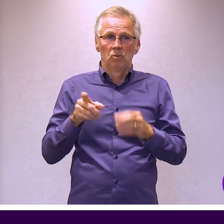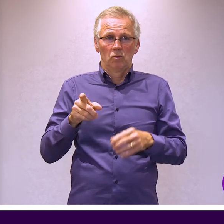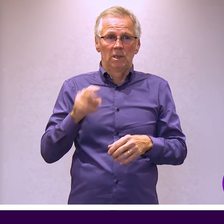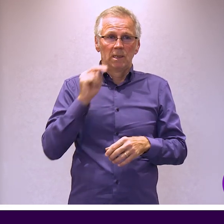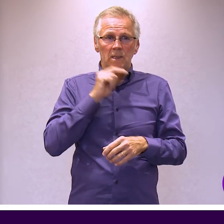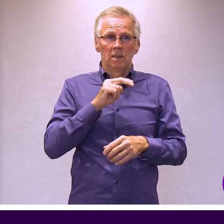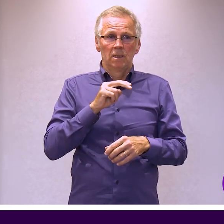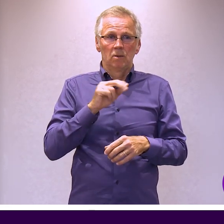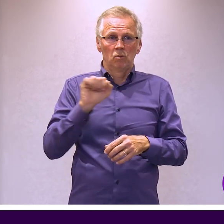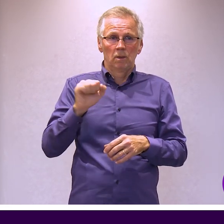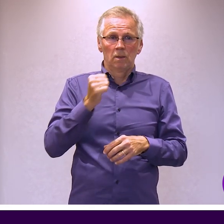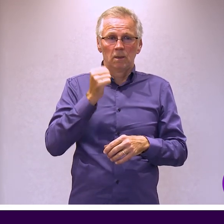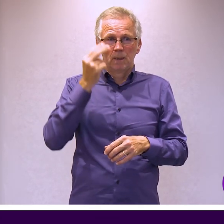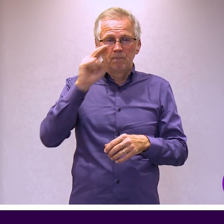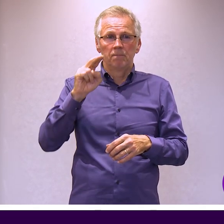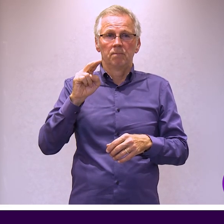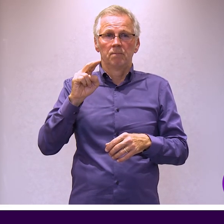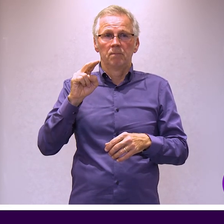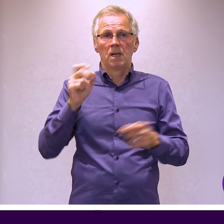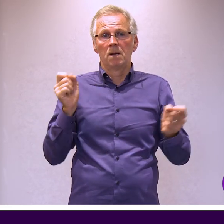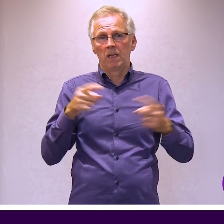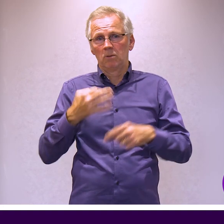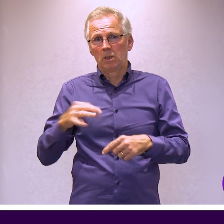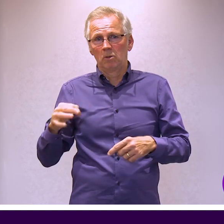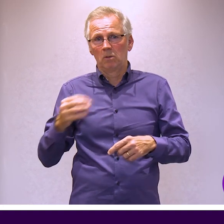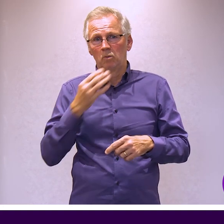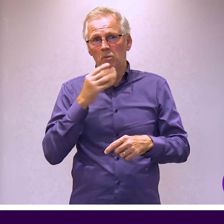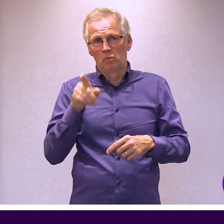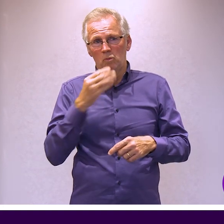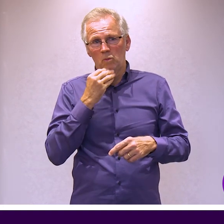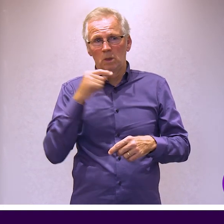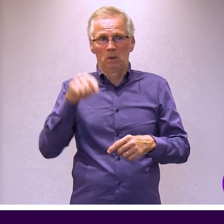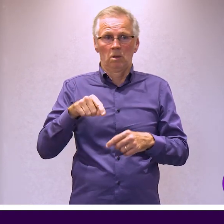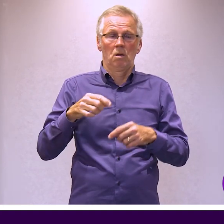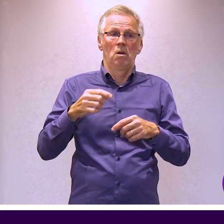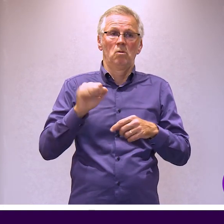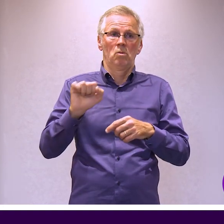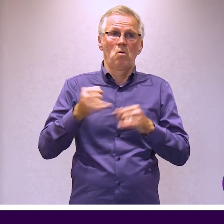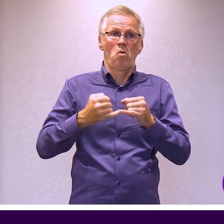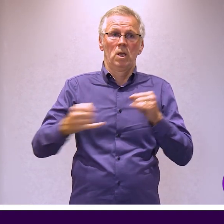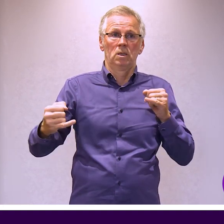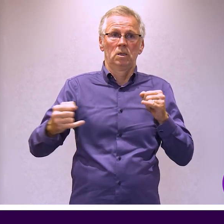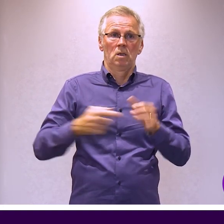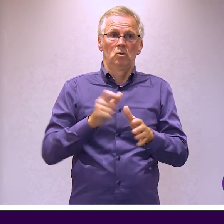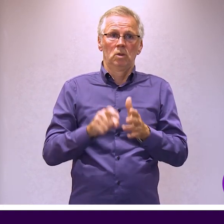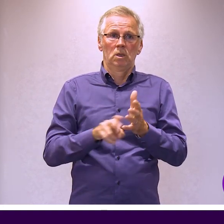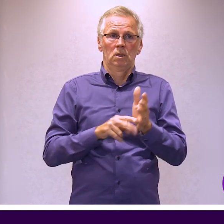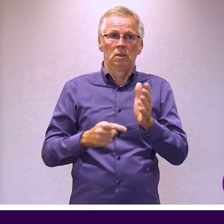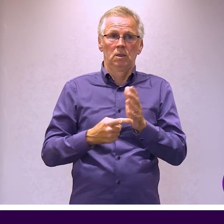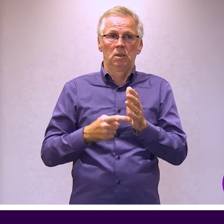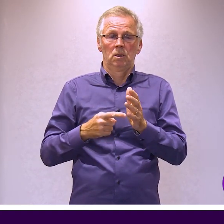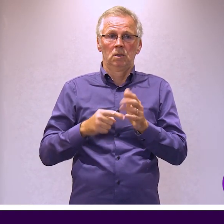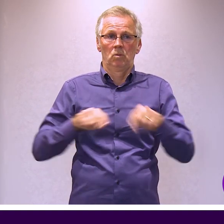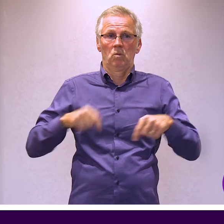Then simply email us, the number of tickets you need, your name and the email address you use with your online account.